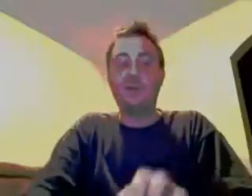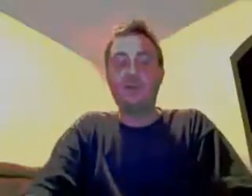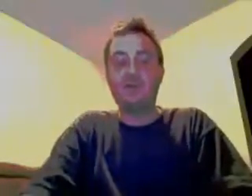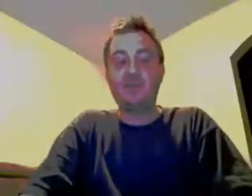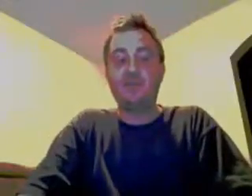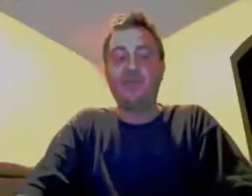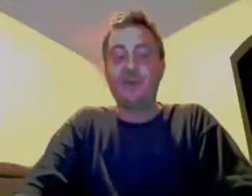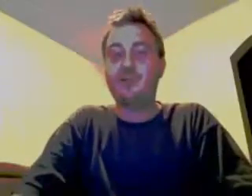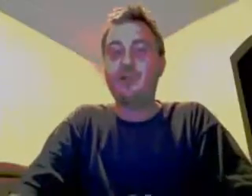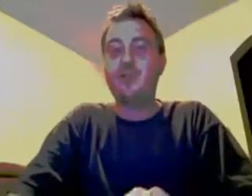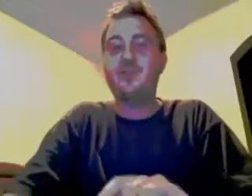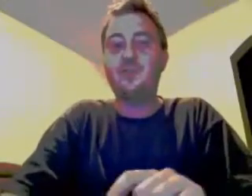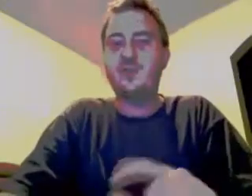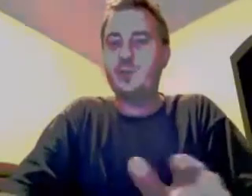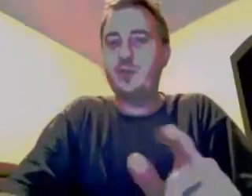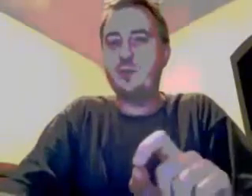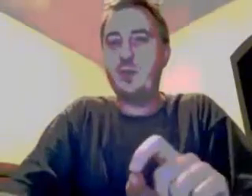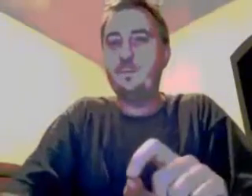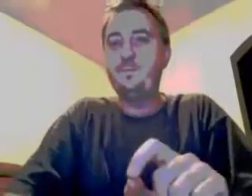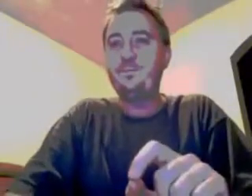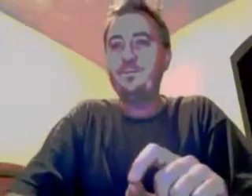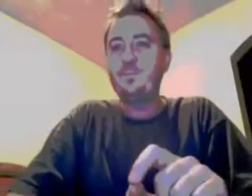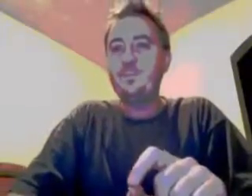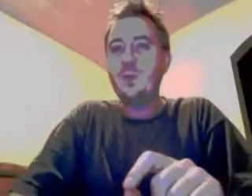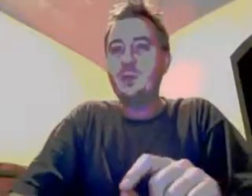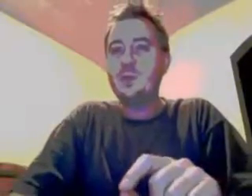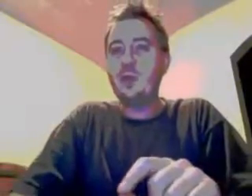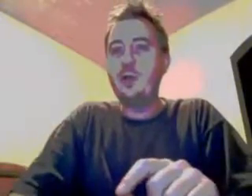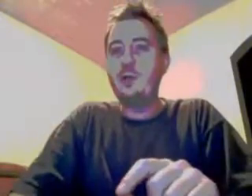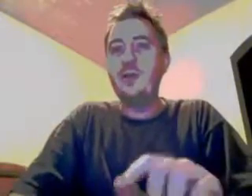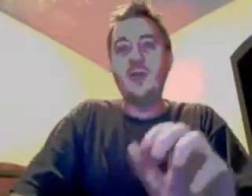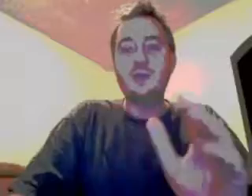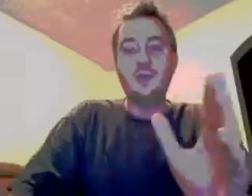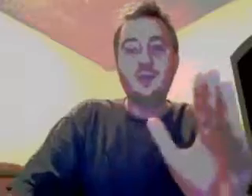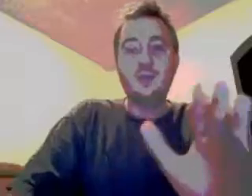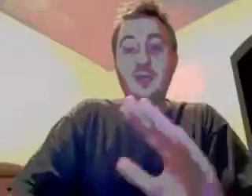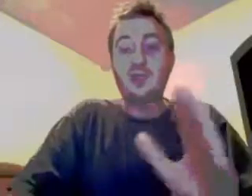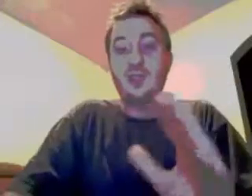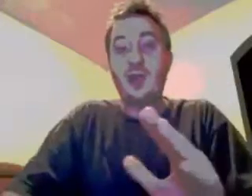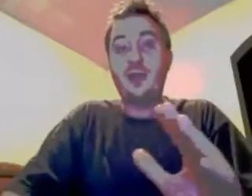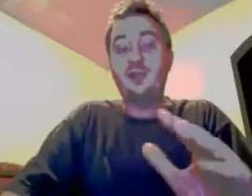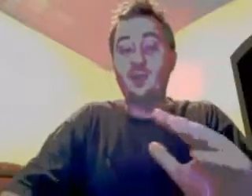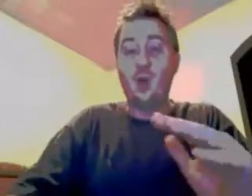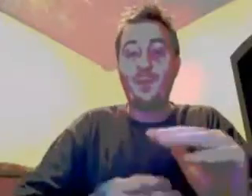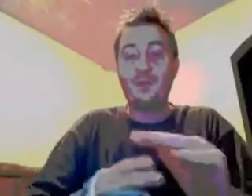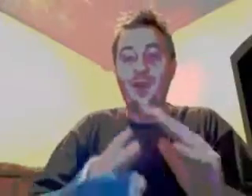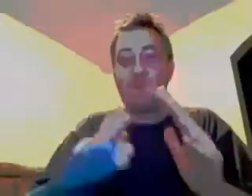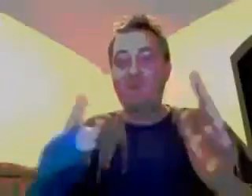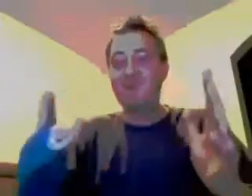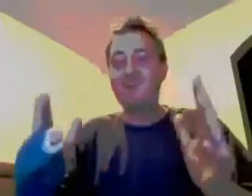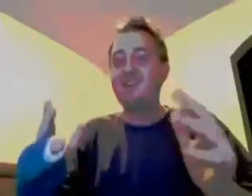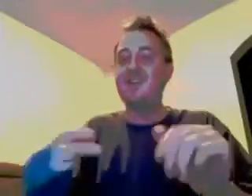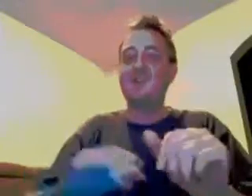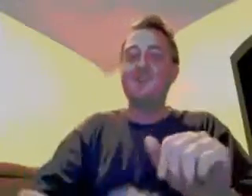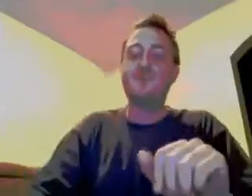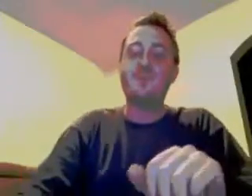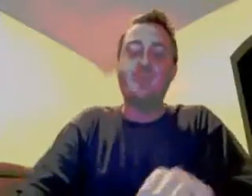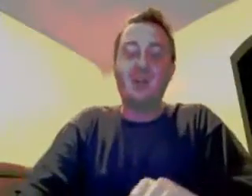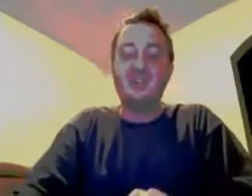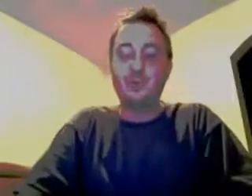a chief financial officer to be, right? So, but then, does she know how to open up, you know, possible